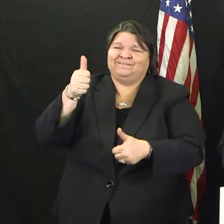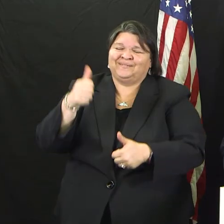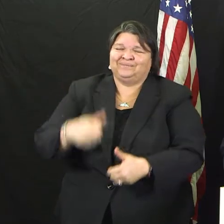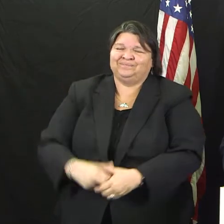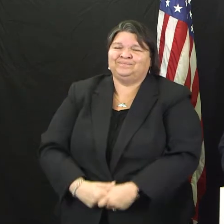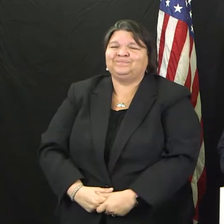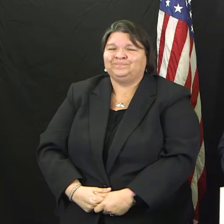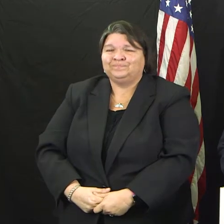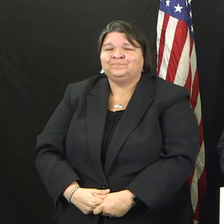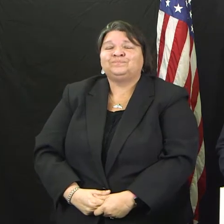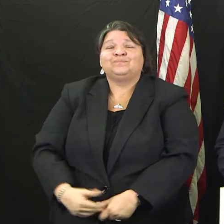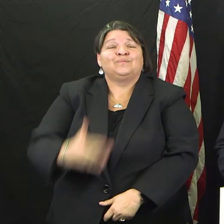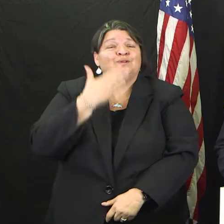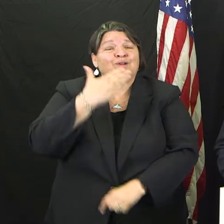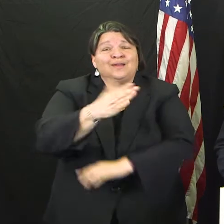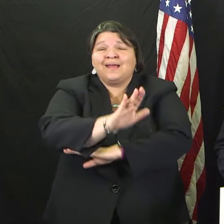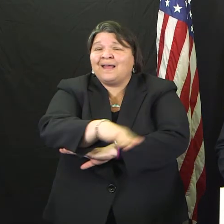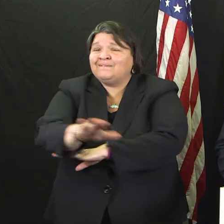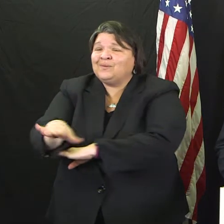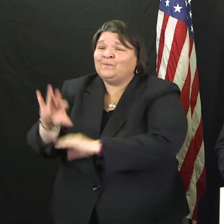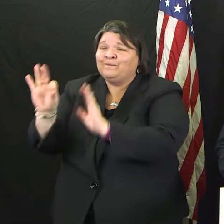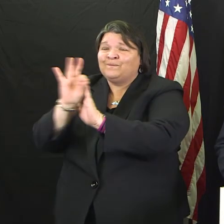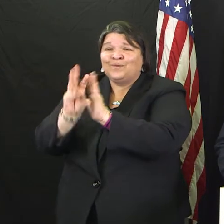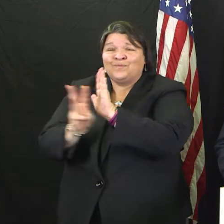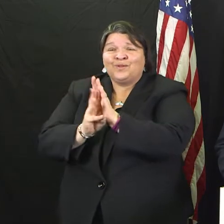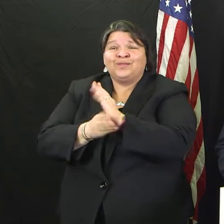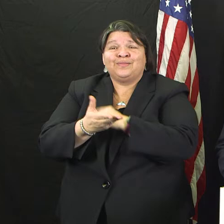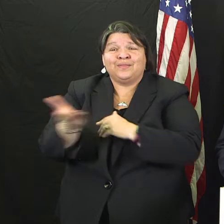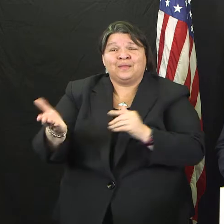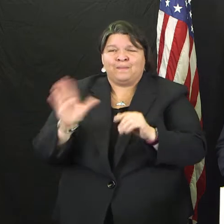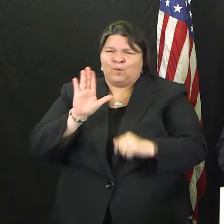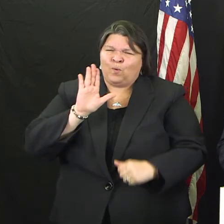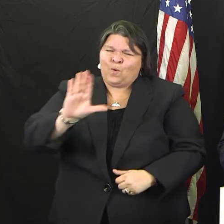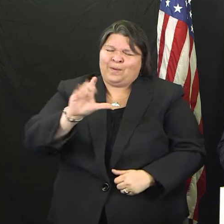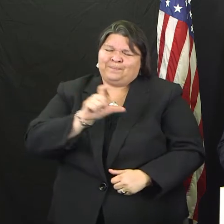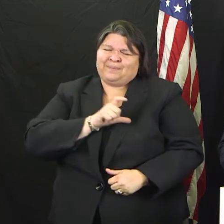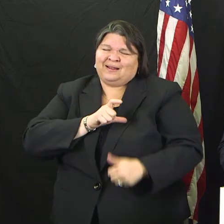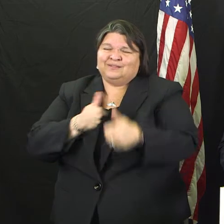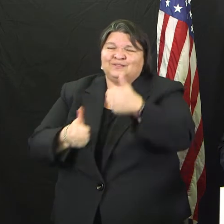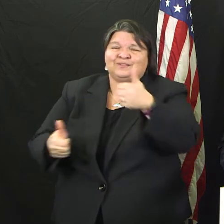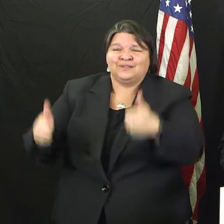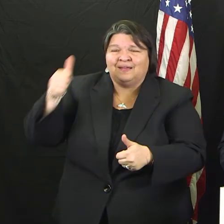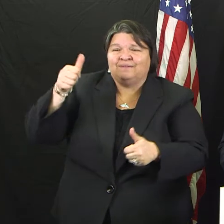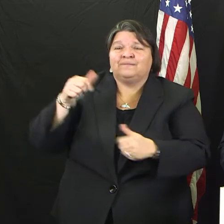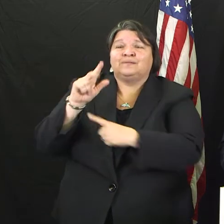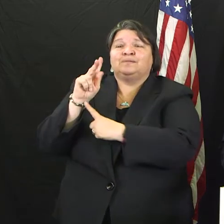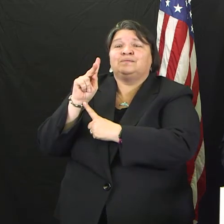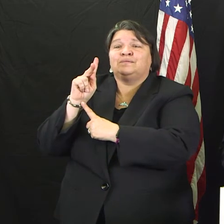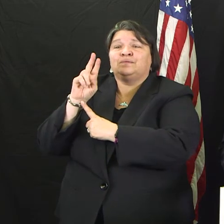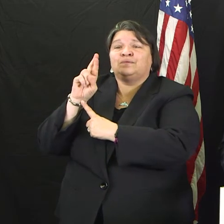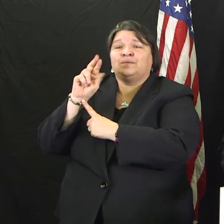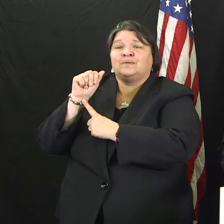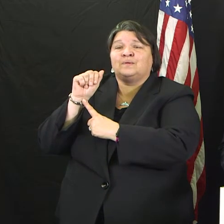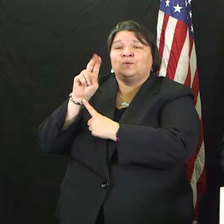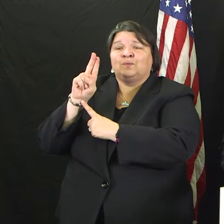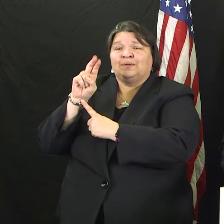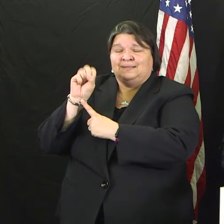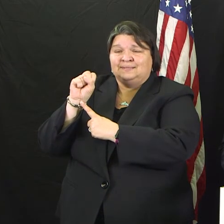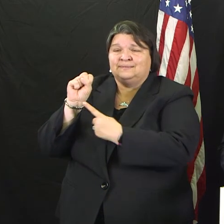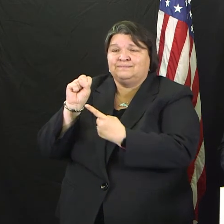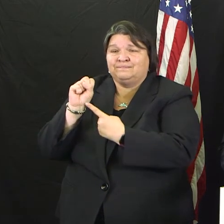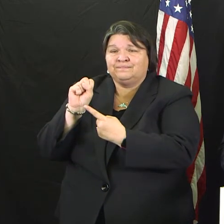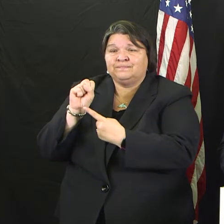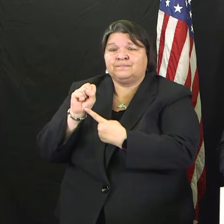Good afternoon, Fort Worth. I'm your police chief, Ed Krause. I'm here today to tell you that we're here to support you.